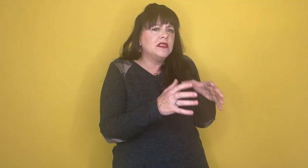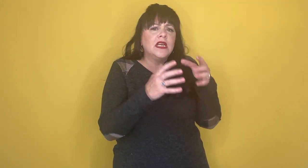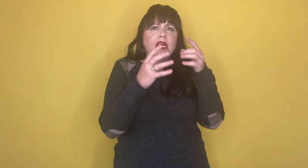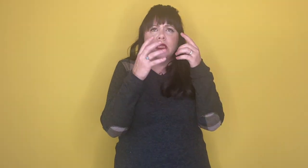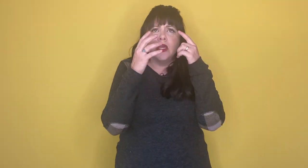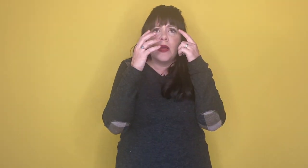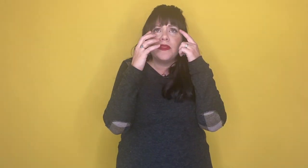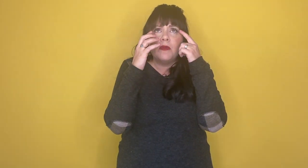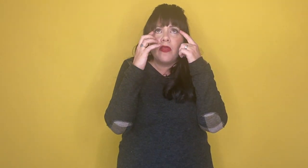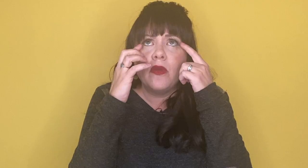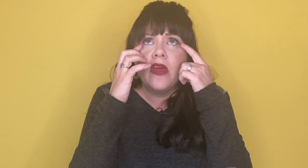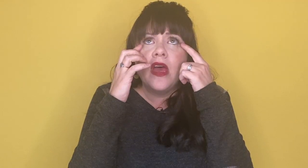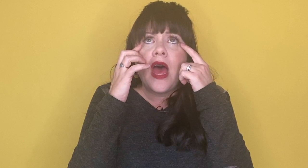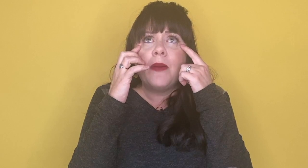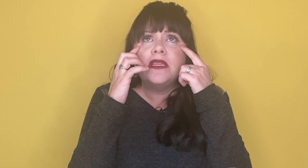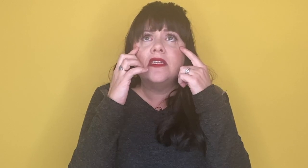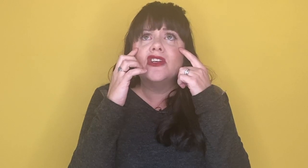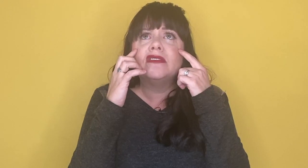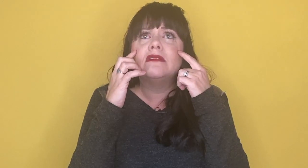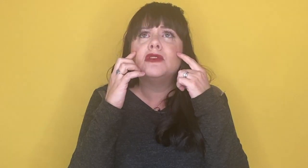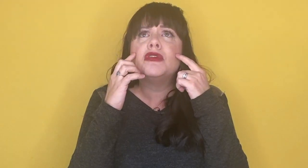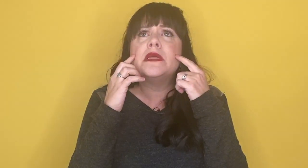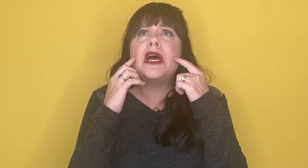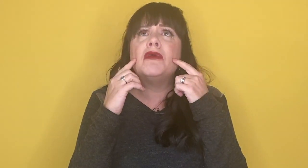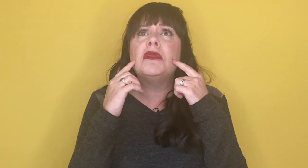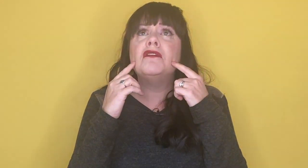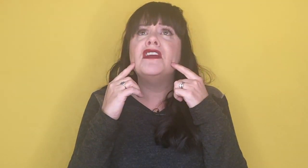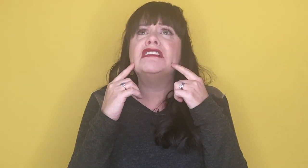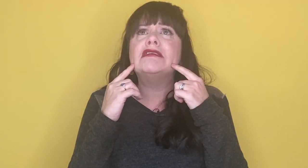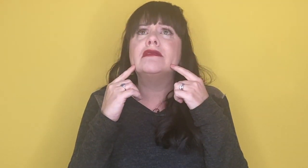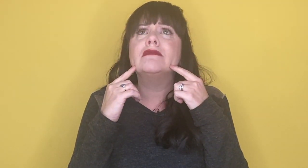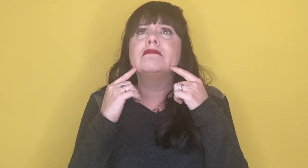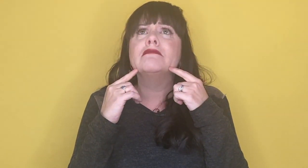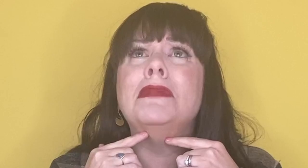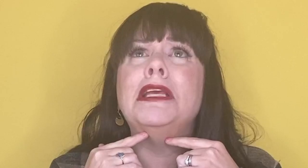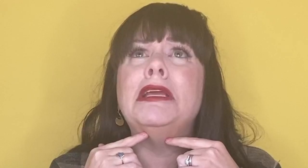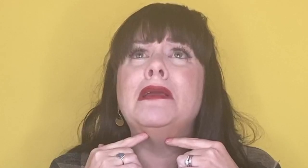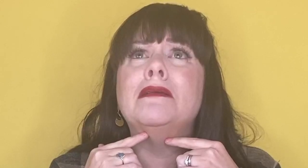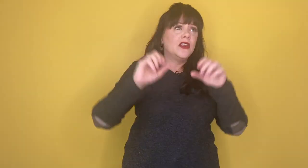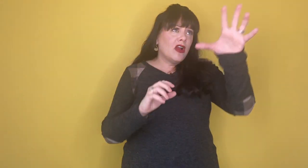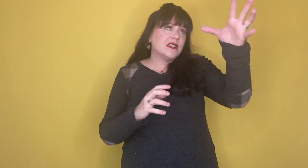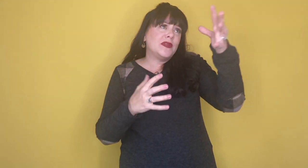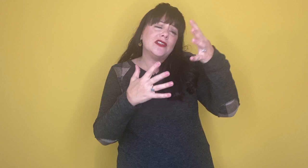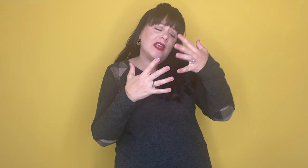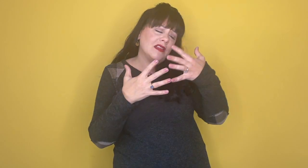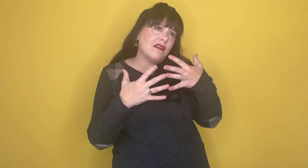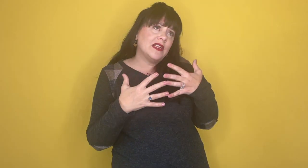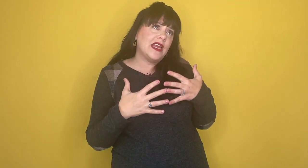and look up at the mother with happy tears streaming down their little faces. Your husband is looking lovingly